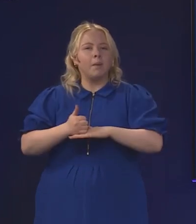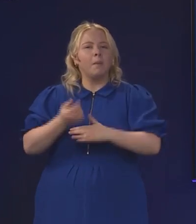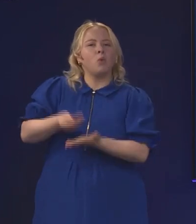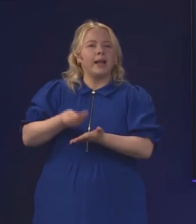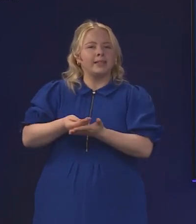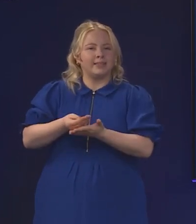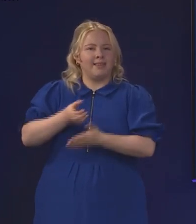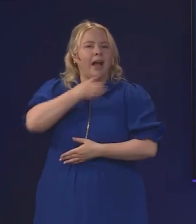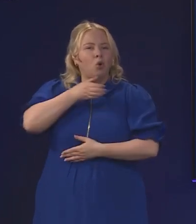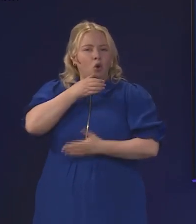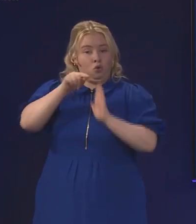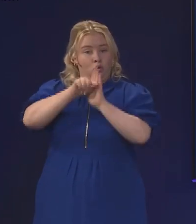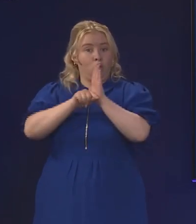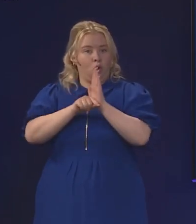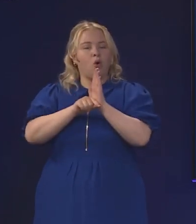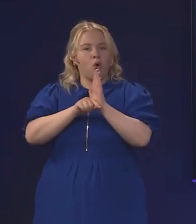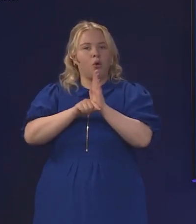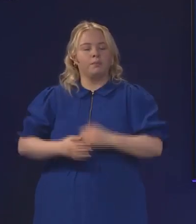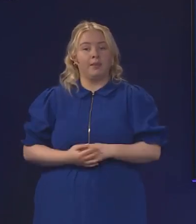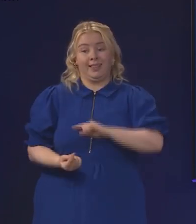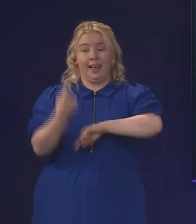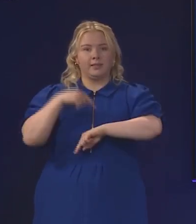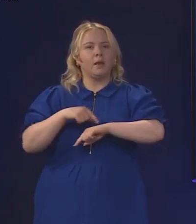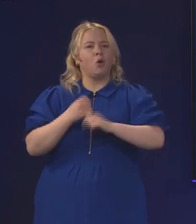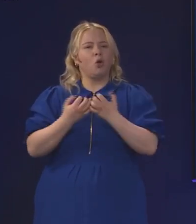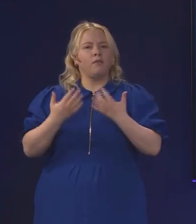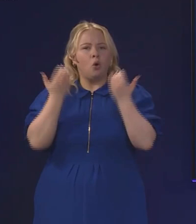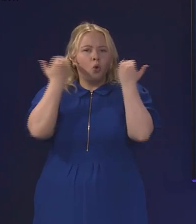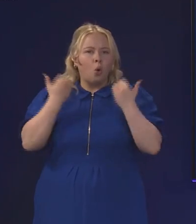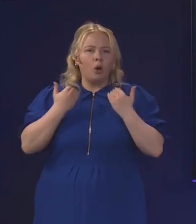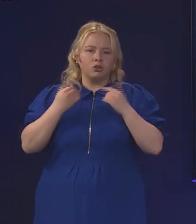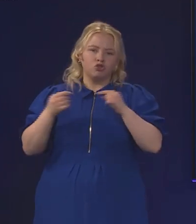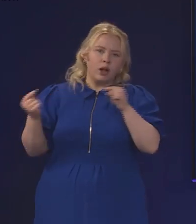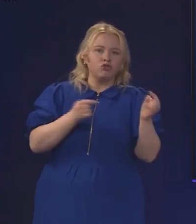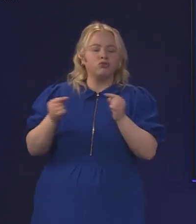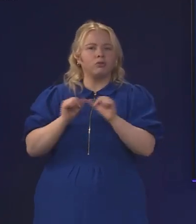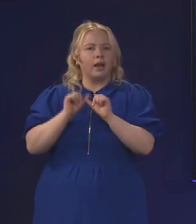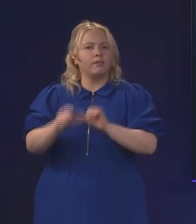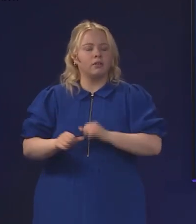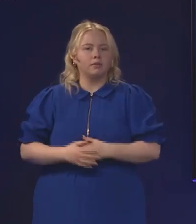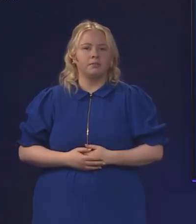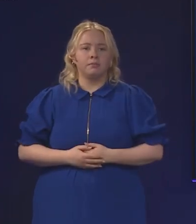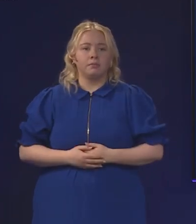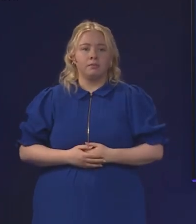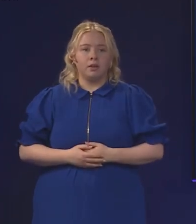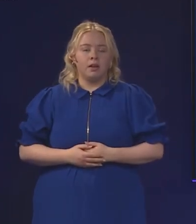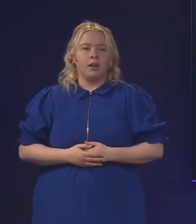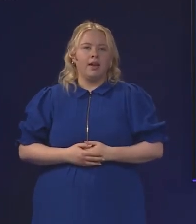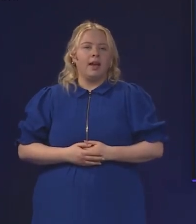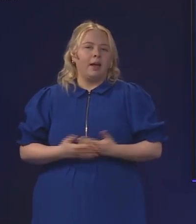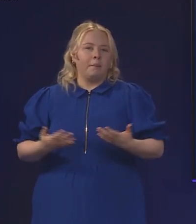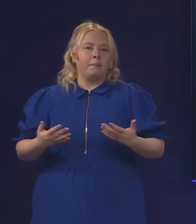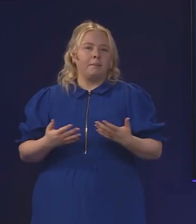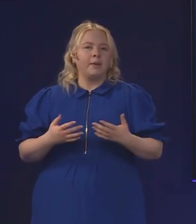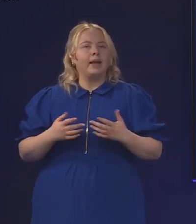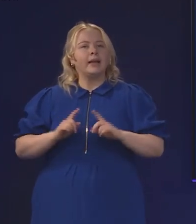in the court challenges that came after that and this is about a balance, nobody, this is unlike the situation with